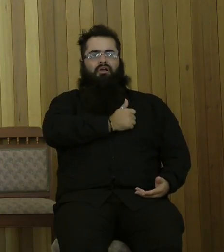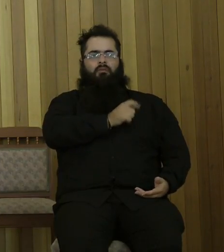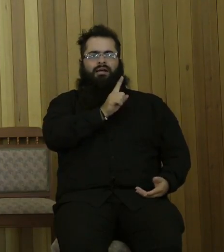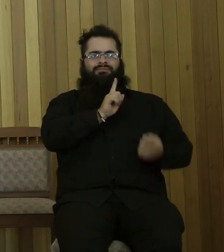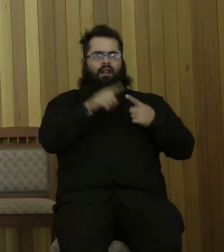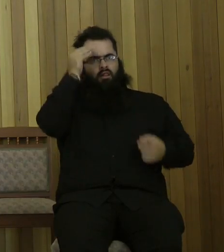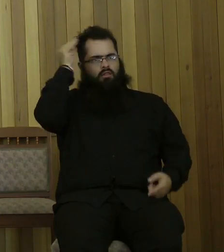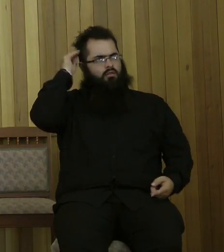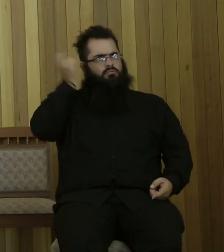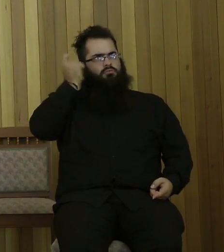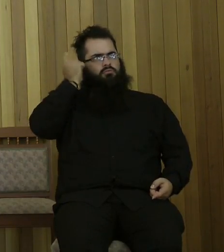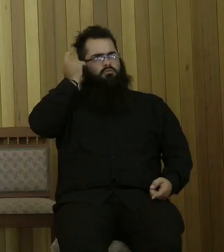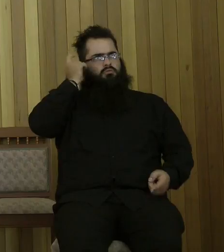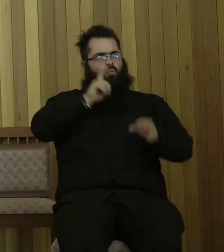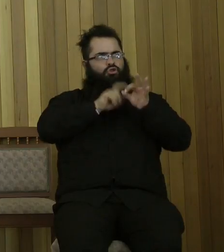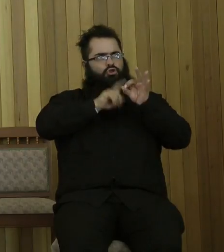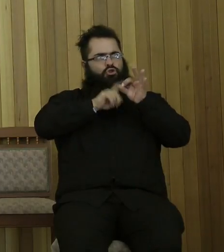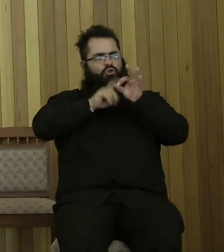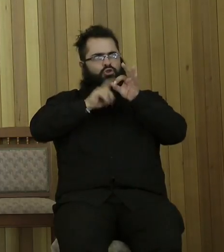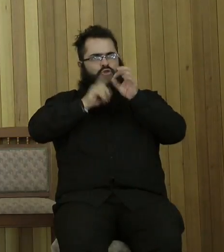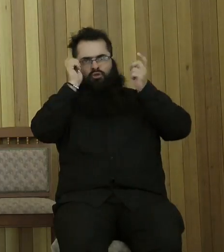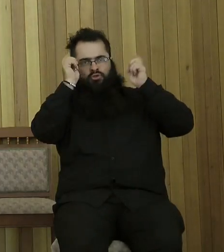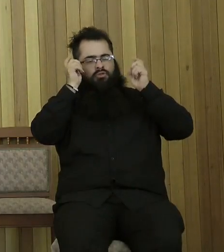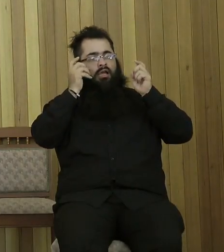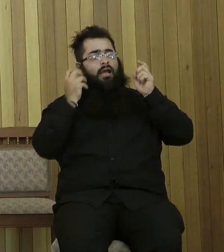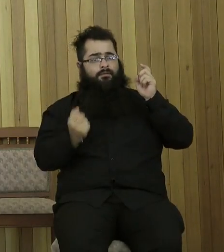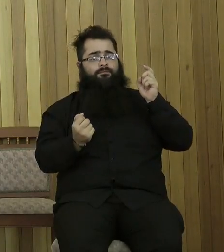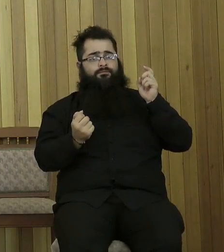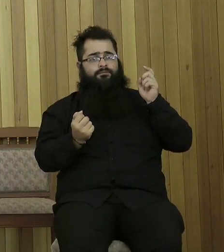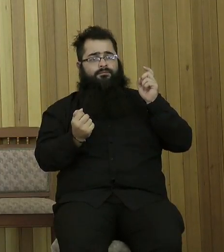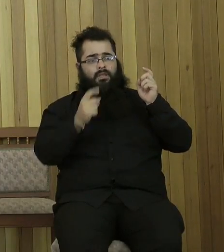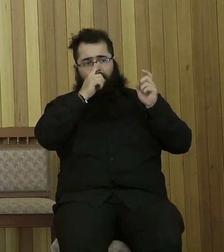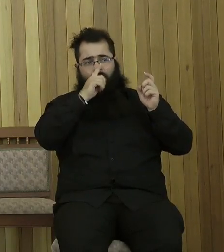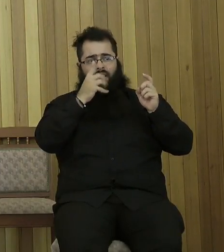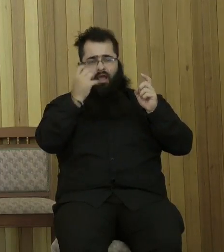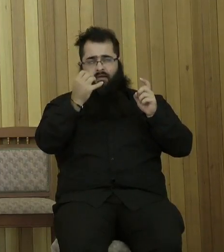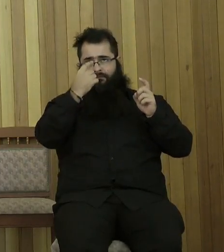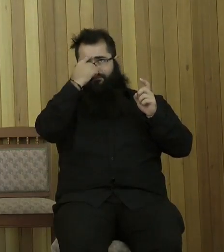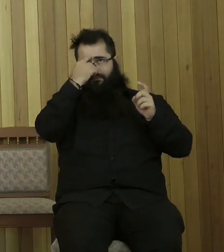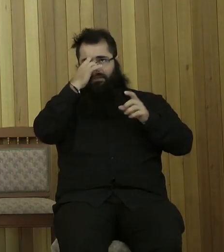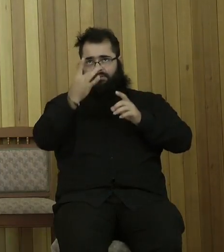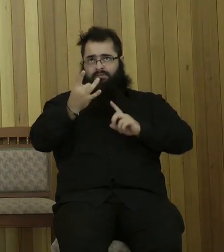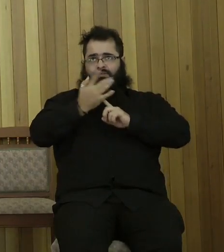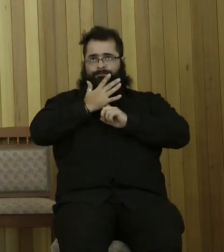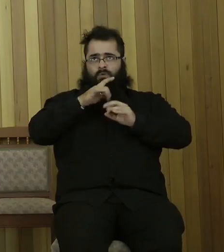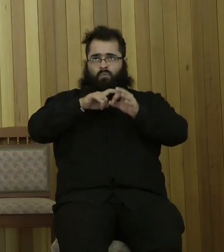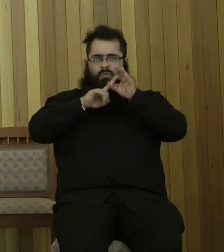through your brain, right? And you know all the questions that people ask themselves, especially when they're teenagers. You know,